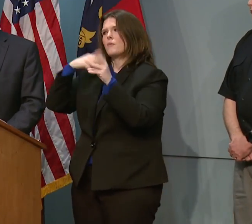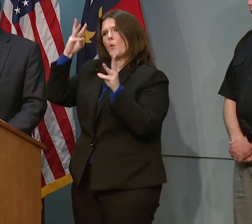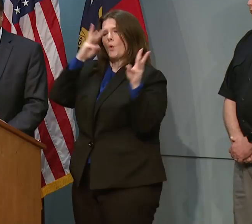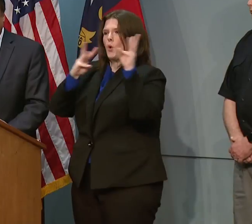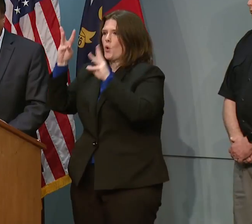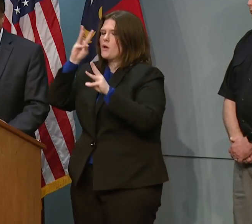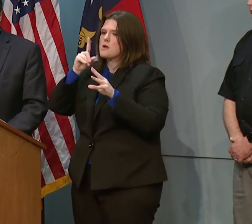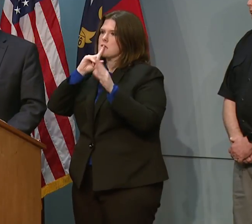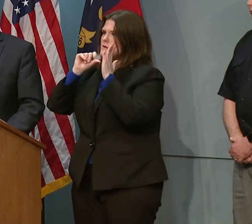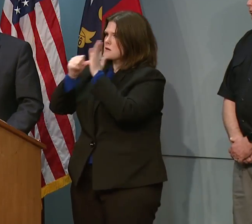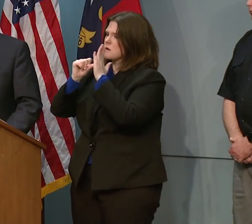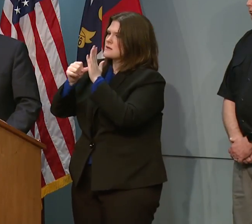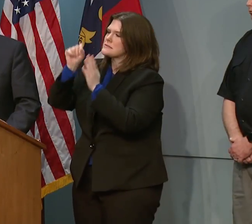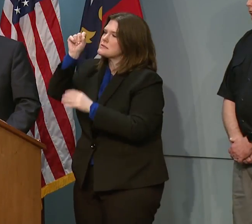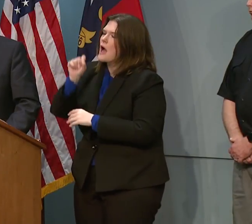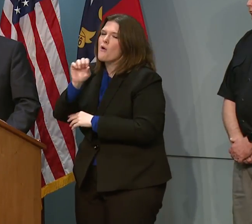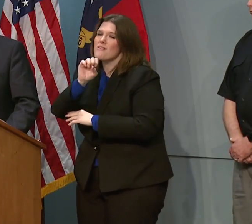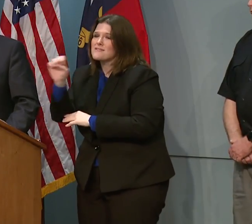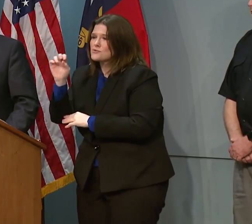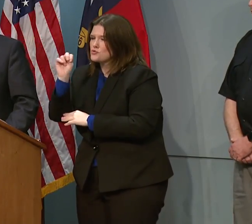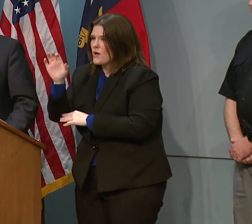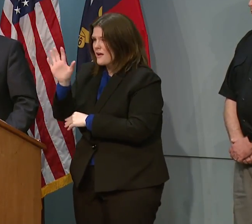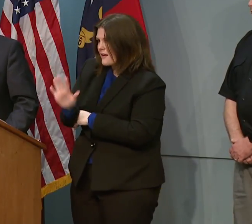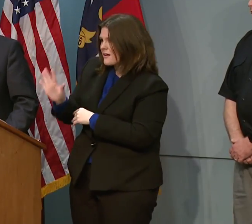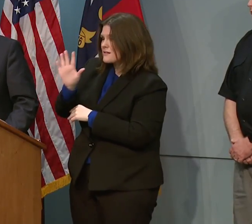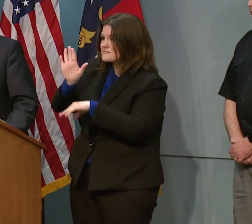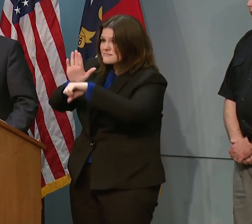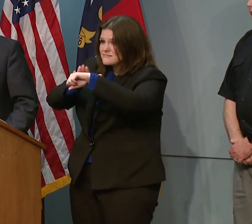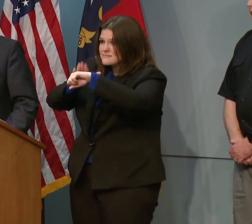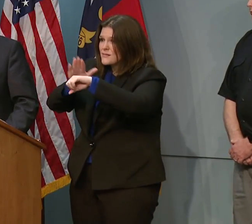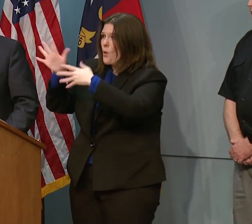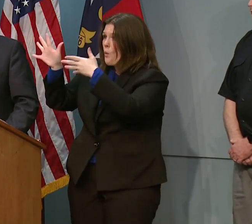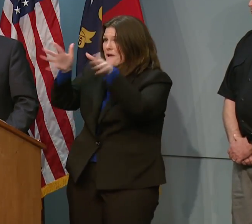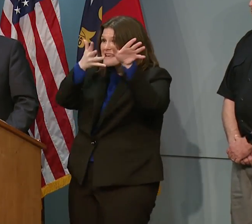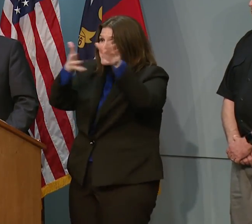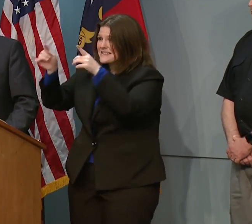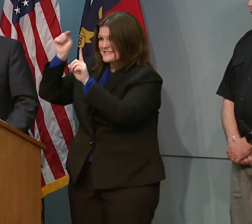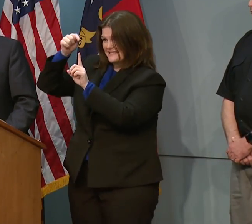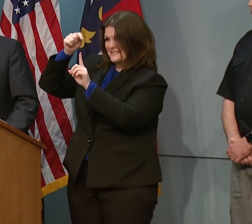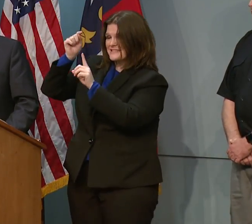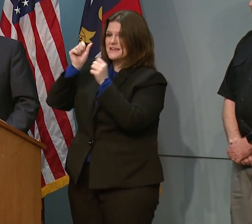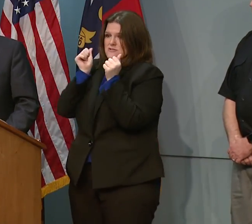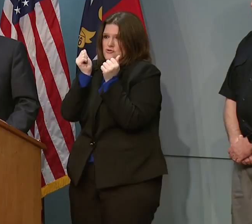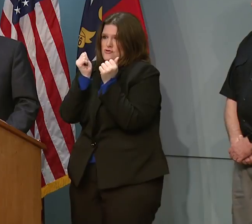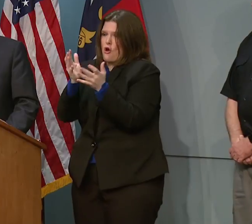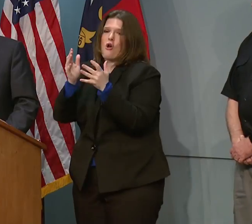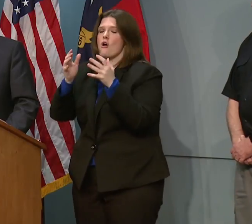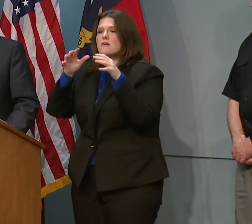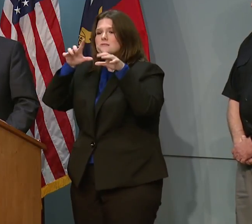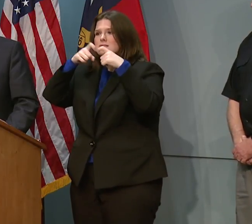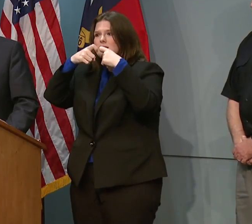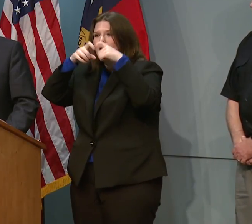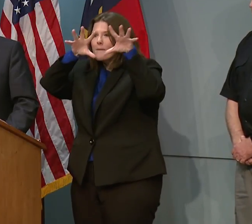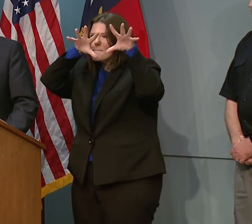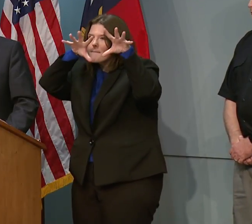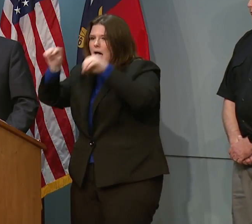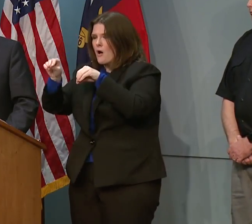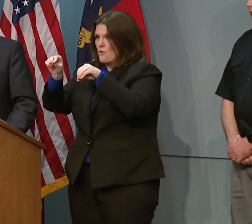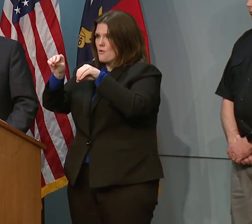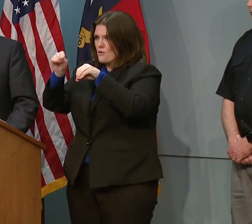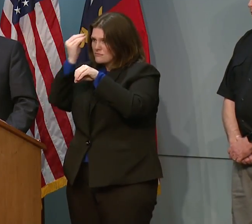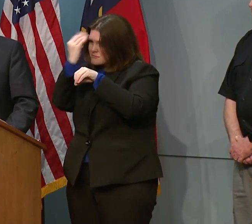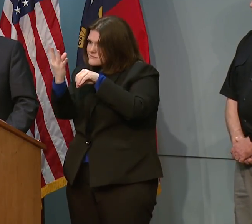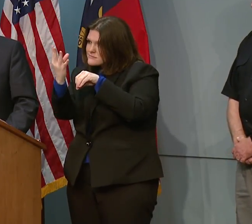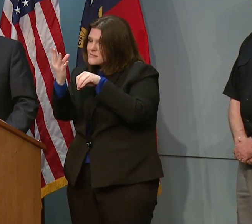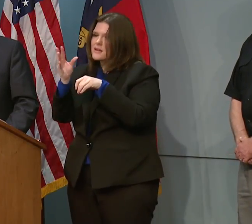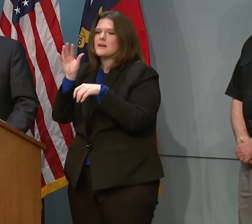the people, especially in southeastern North Carolina. With these strong winds, there is a very strong likelihood that your power will go out.